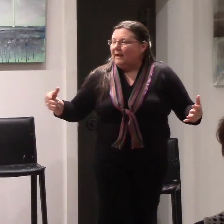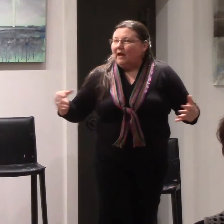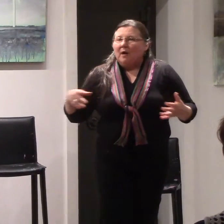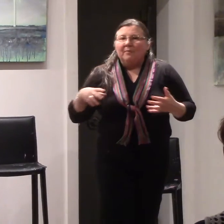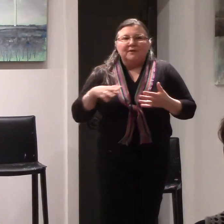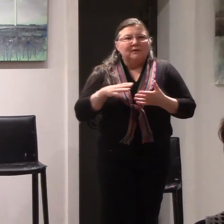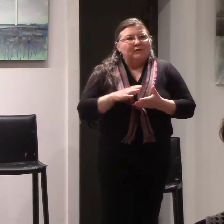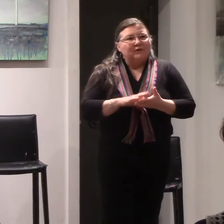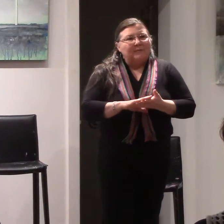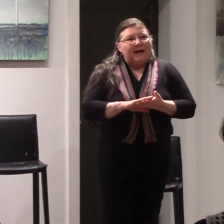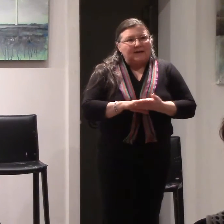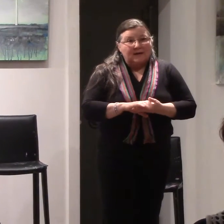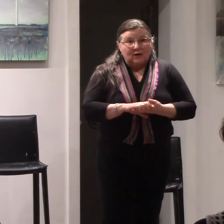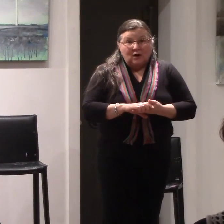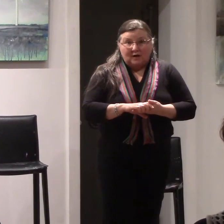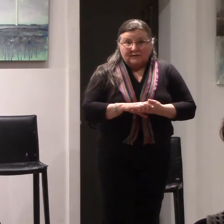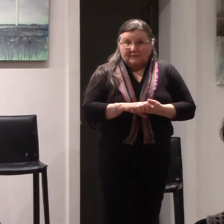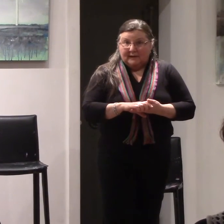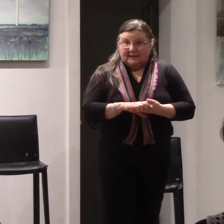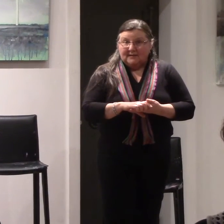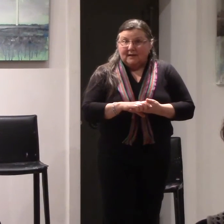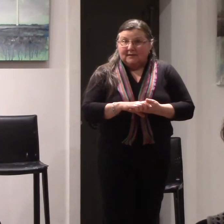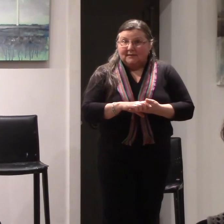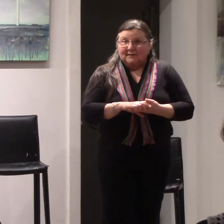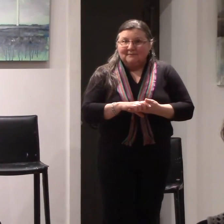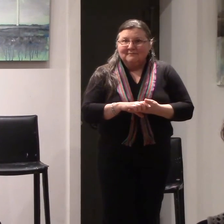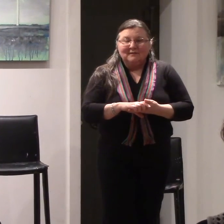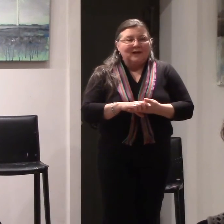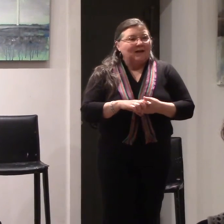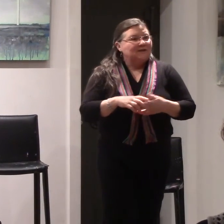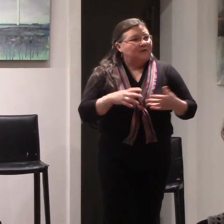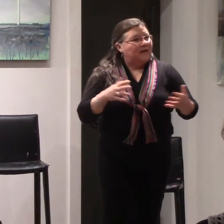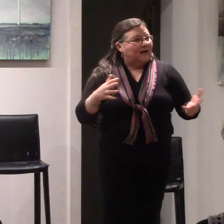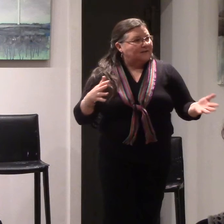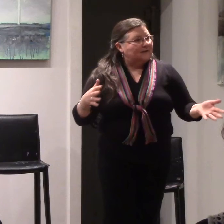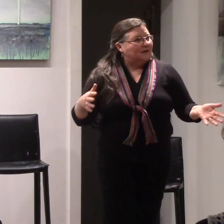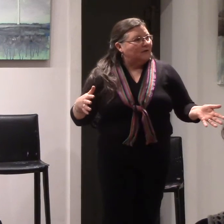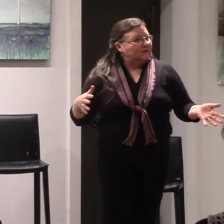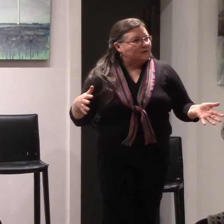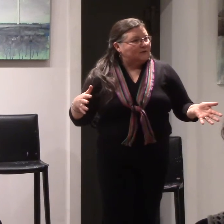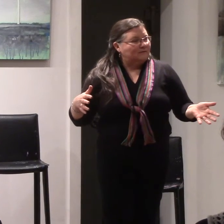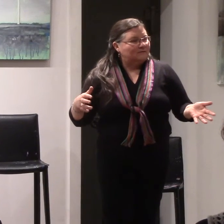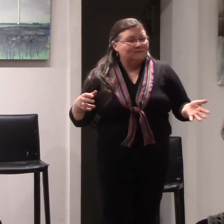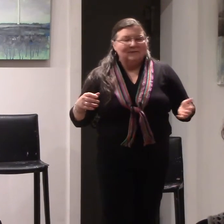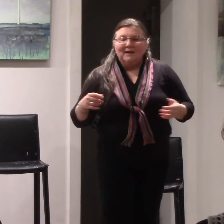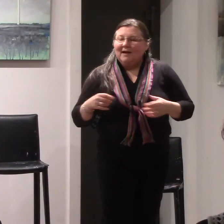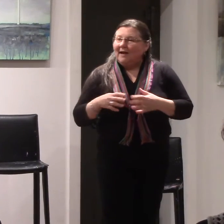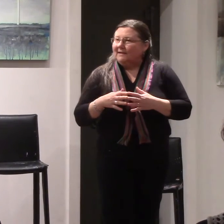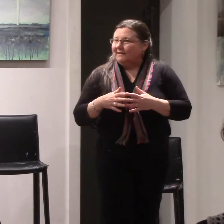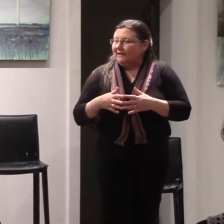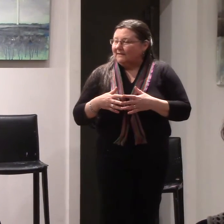But the learned man cannot remain silent. And so he asks a question. And he says,